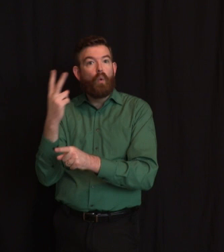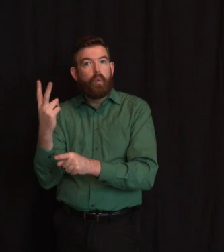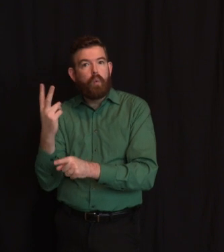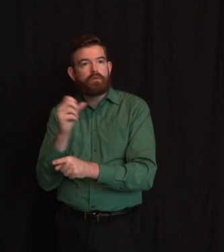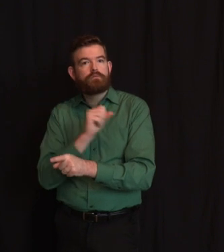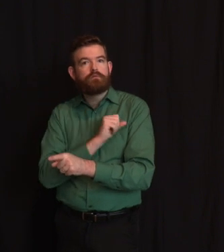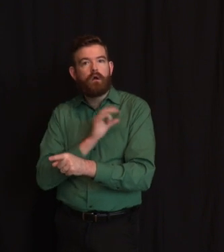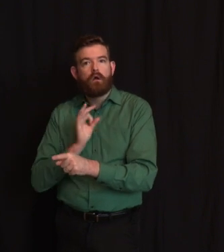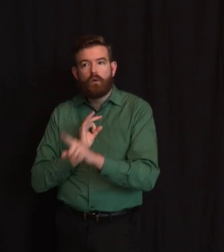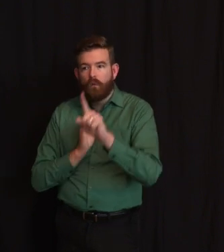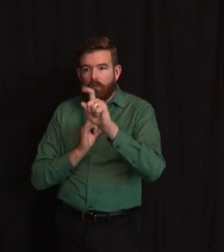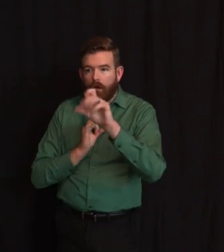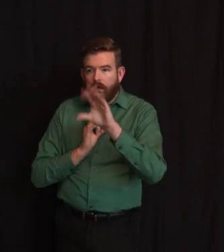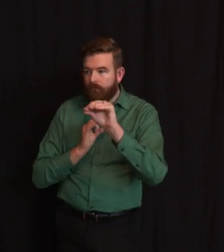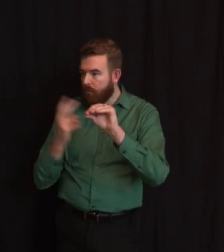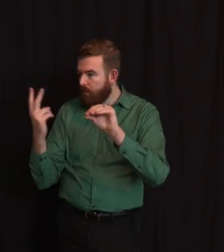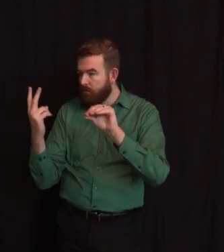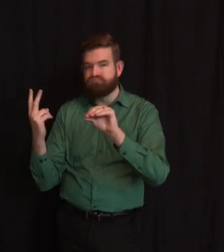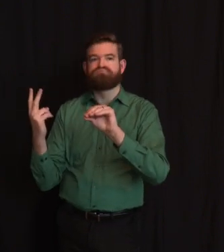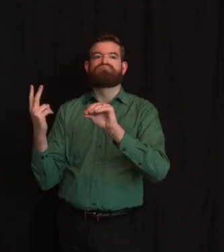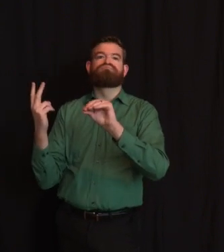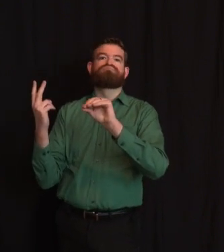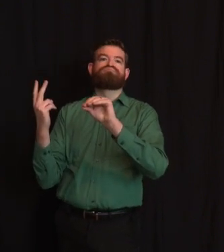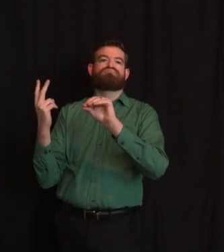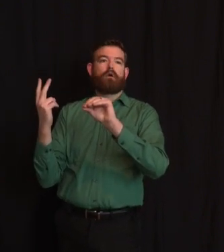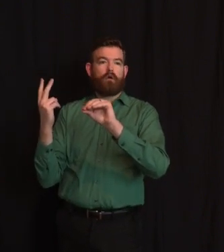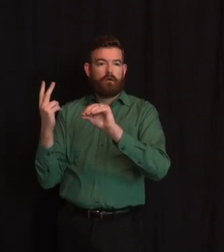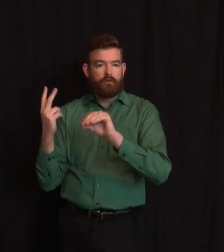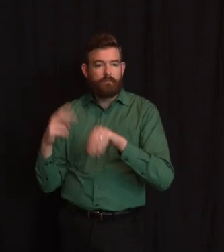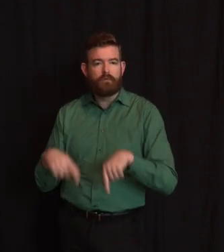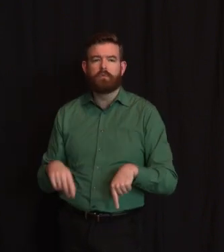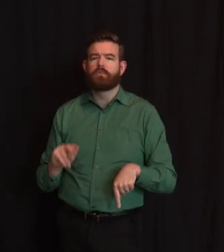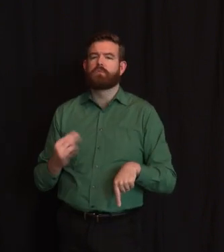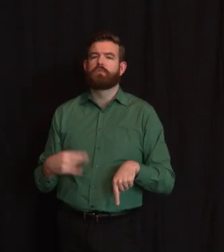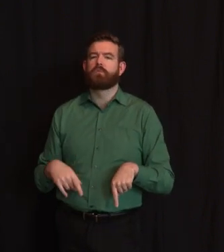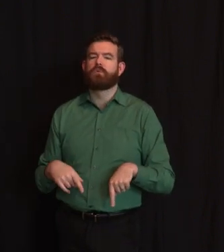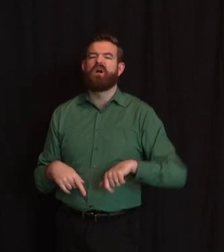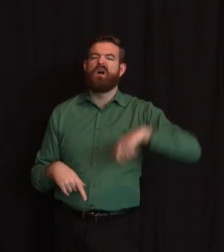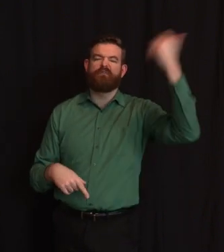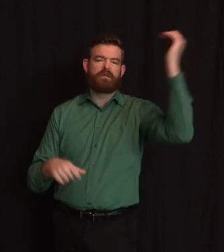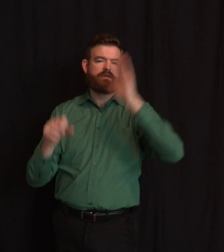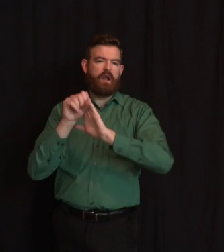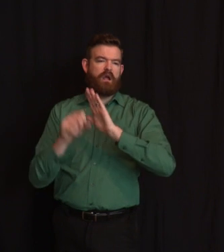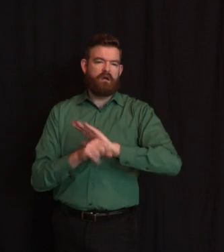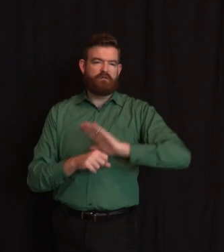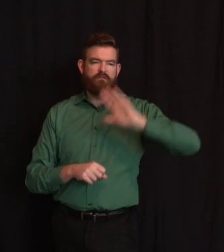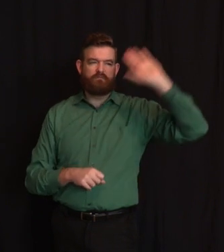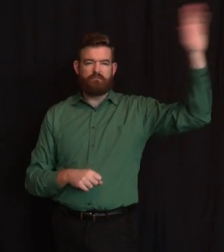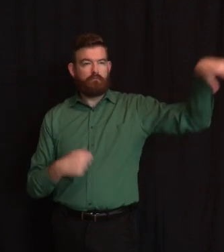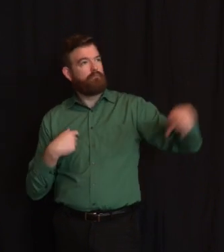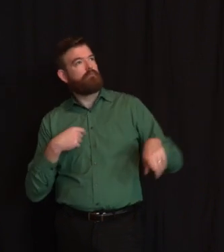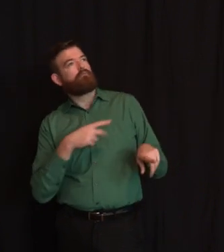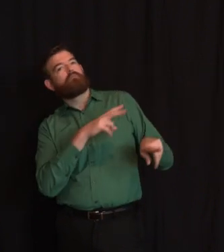Something that I said on your Facebook live session, John, earlier, which I think, and again, correct me if I'm wrong, if you all see this differently,